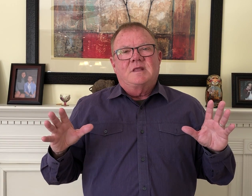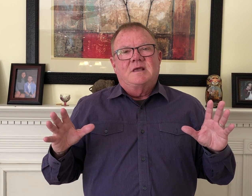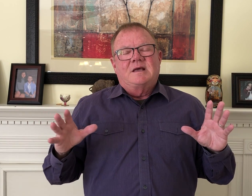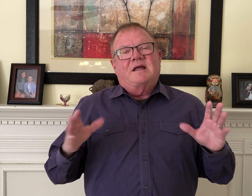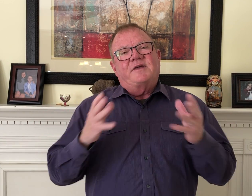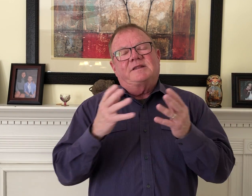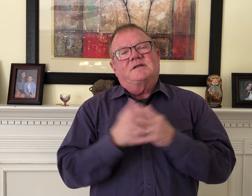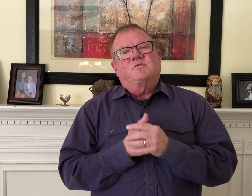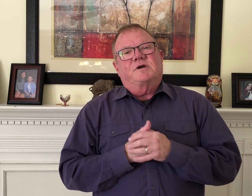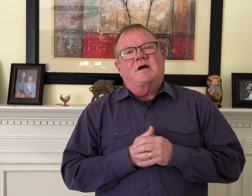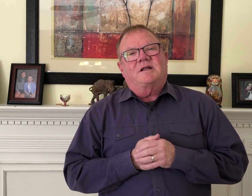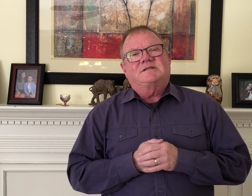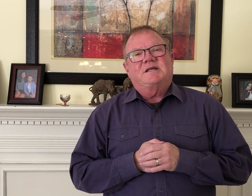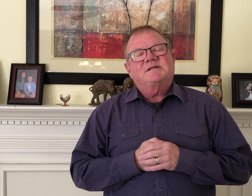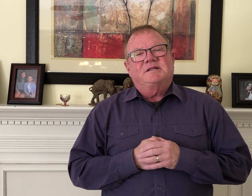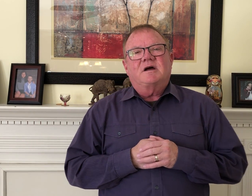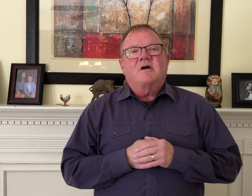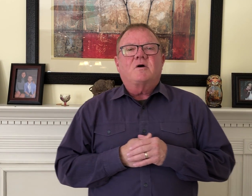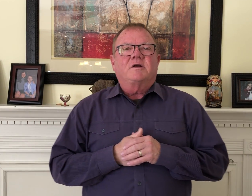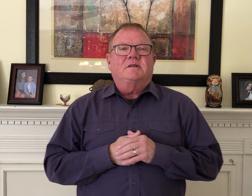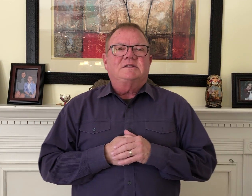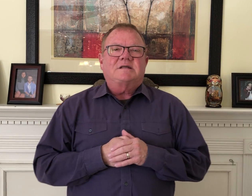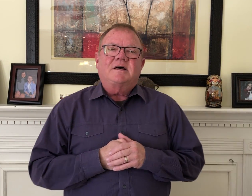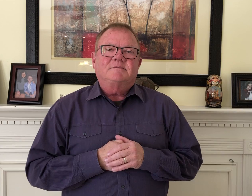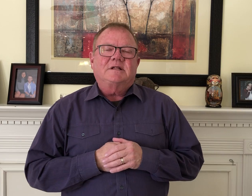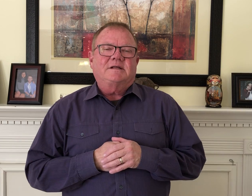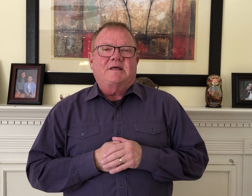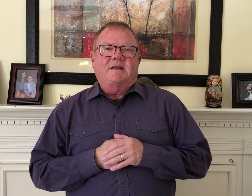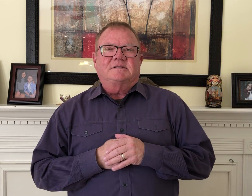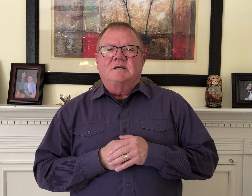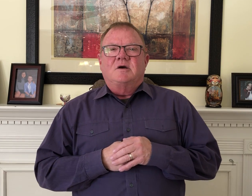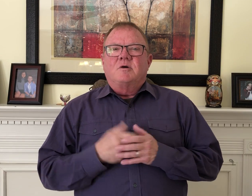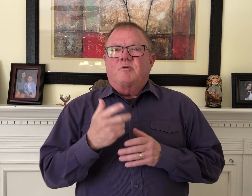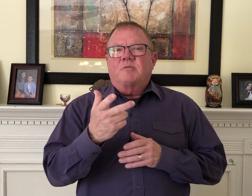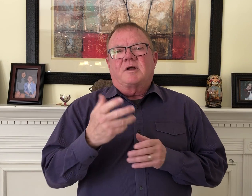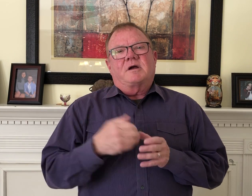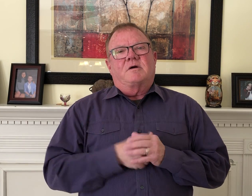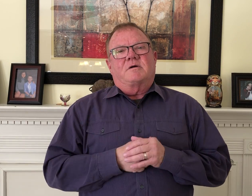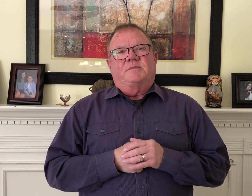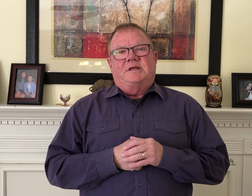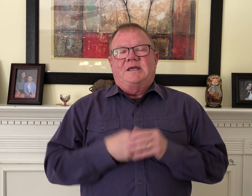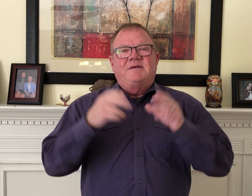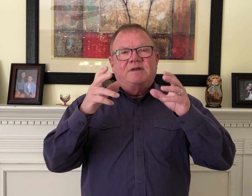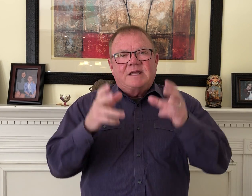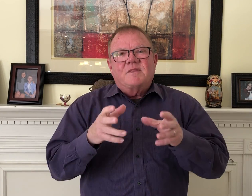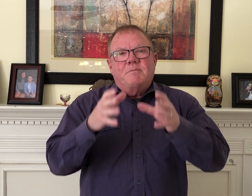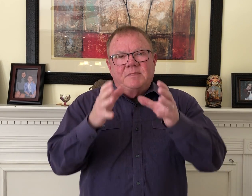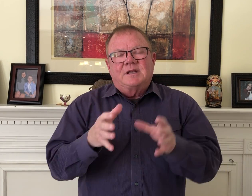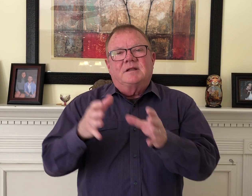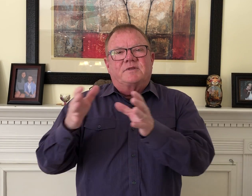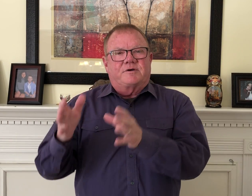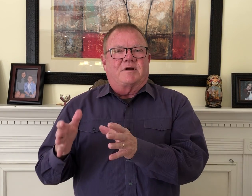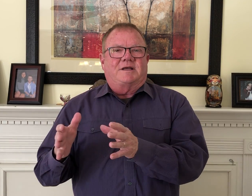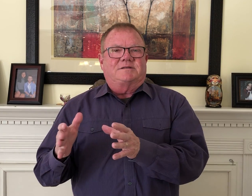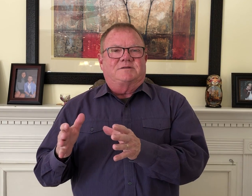And I think that's where God is testing our heart in these times like that is where will our heart be? Even in the middle of the crisis,